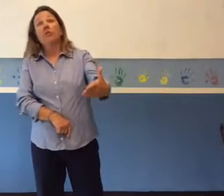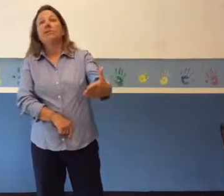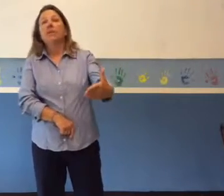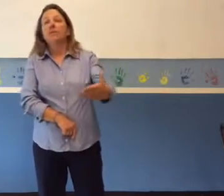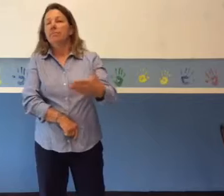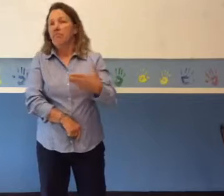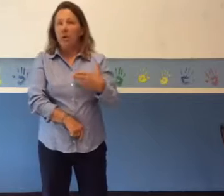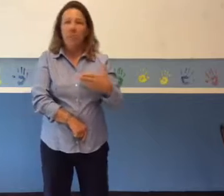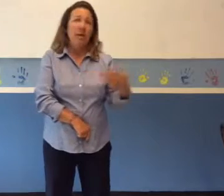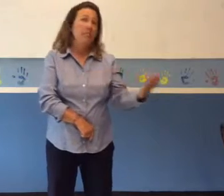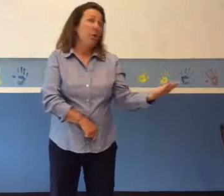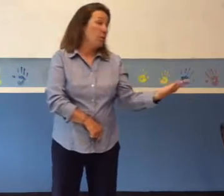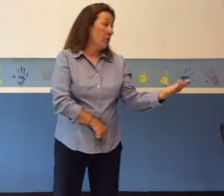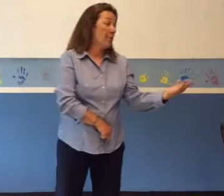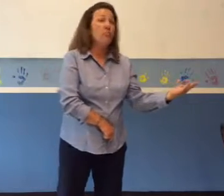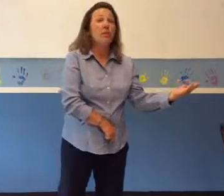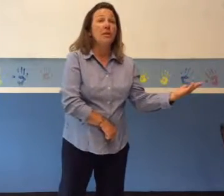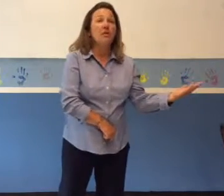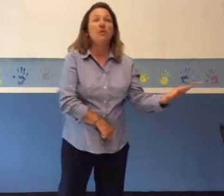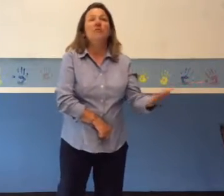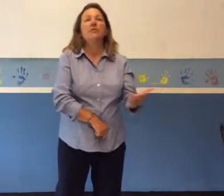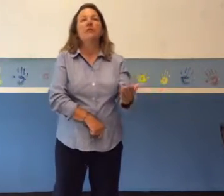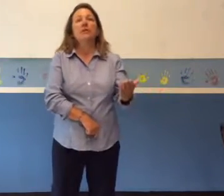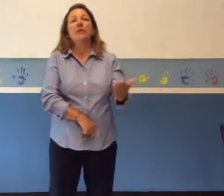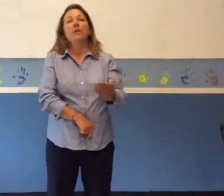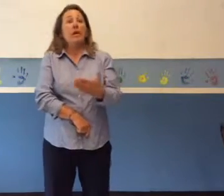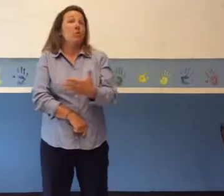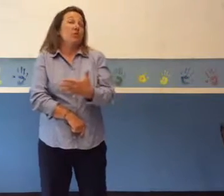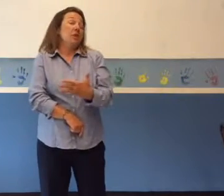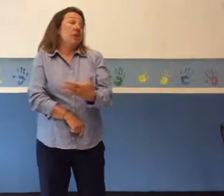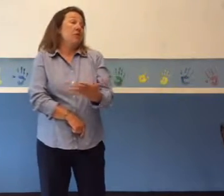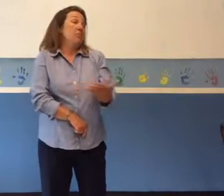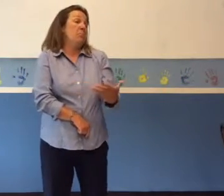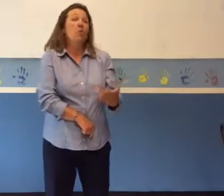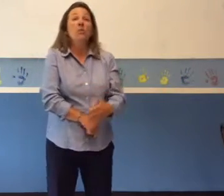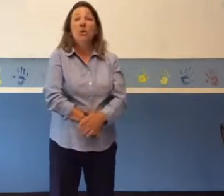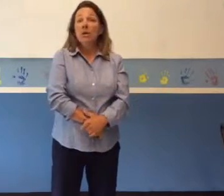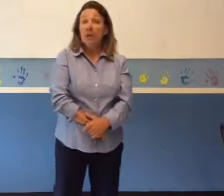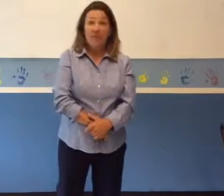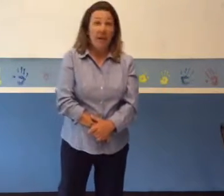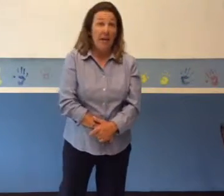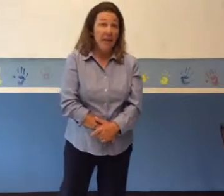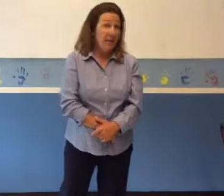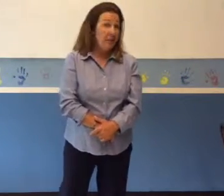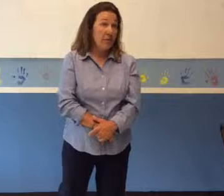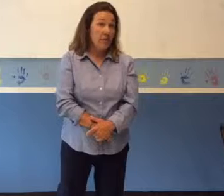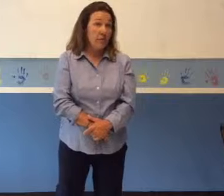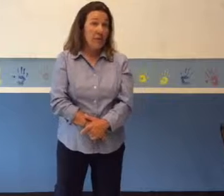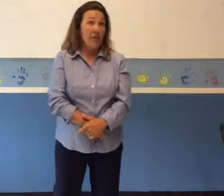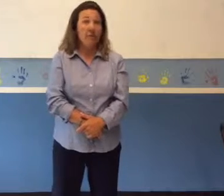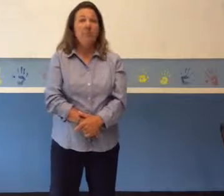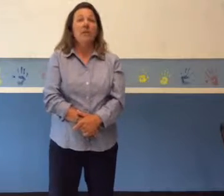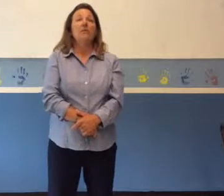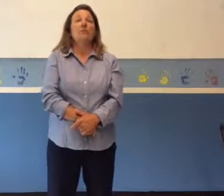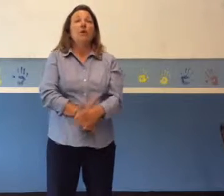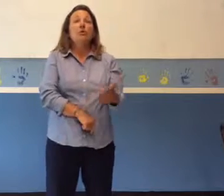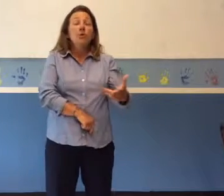achievement. Merit pay programs would increase a more talented pool of candidates into teaching because those